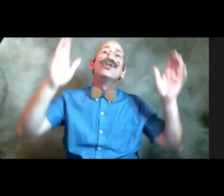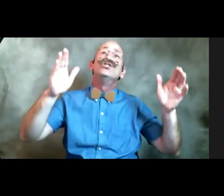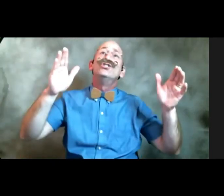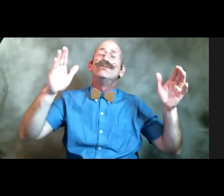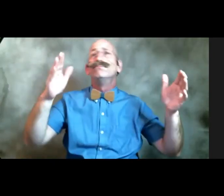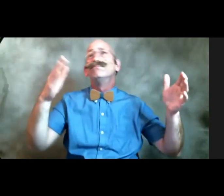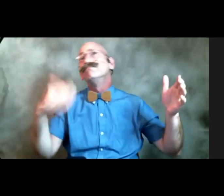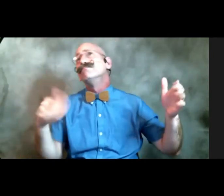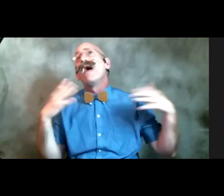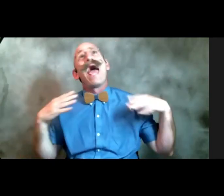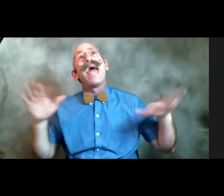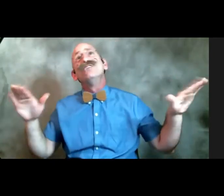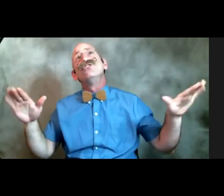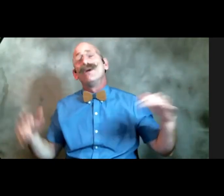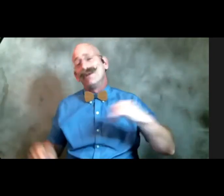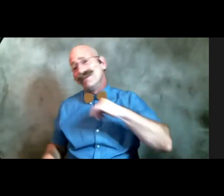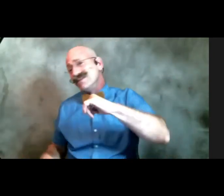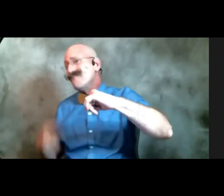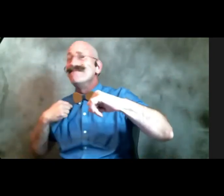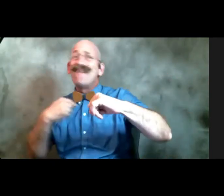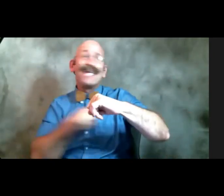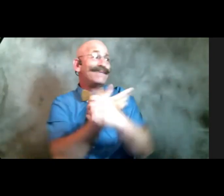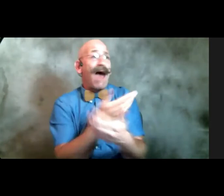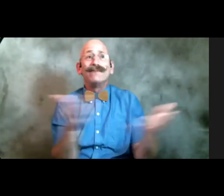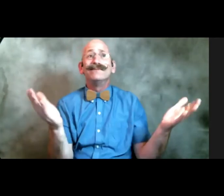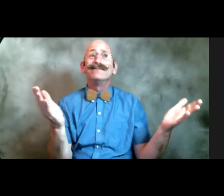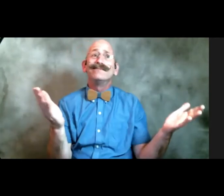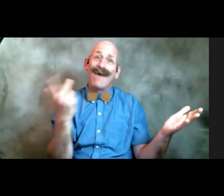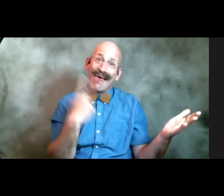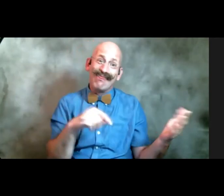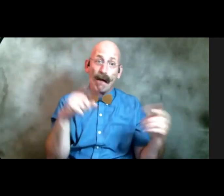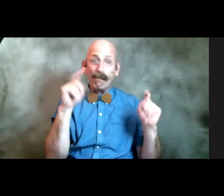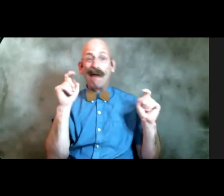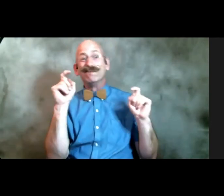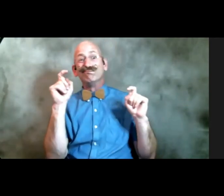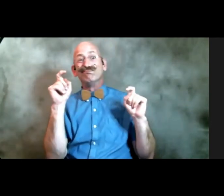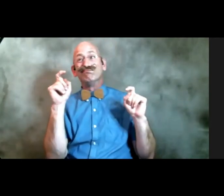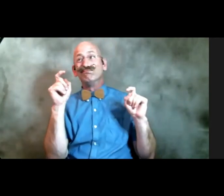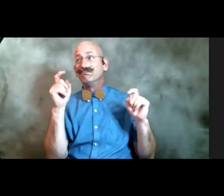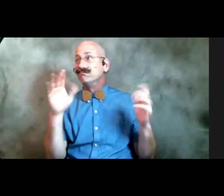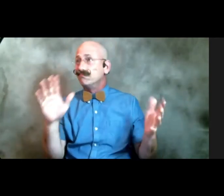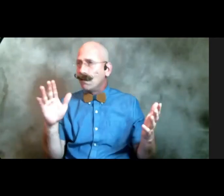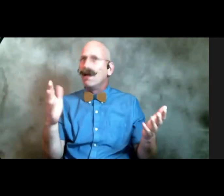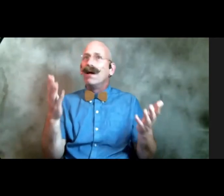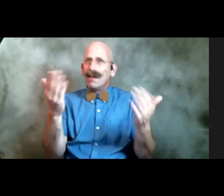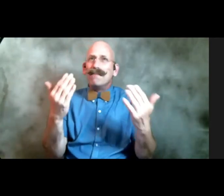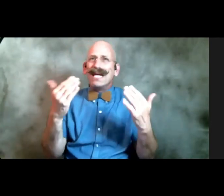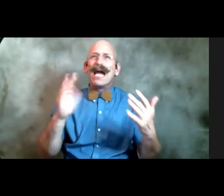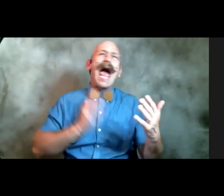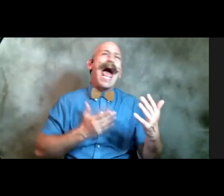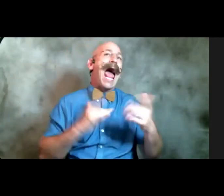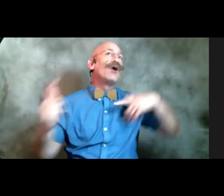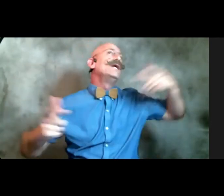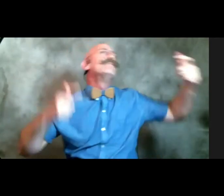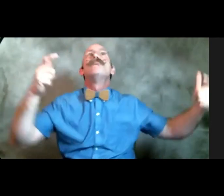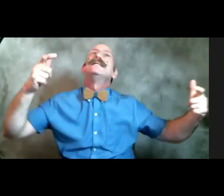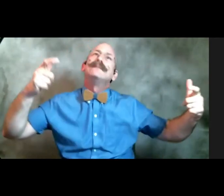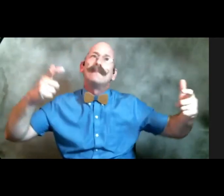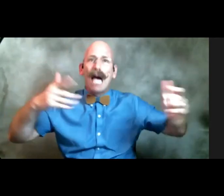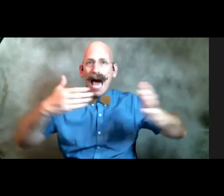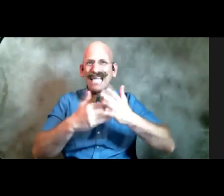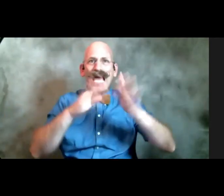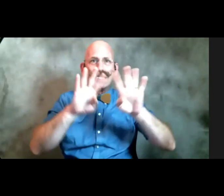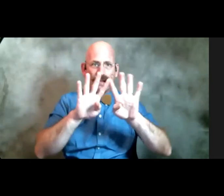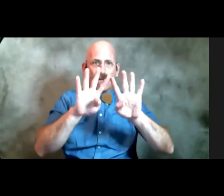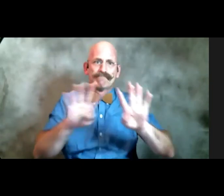defend us the baffled be our immense against the pickets and